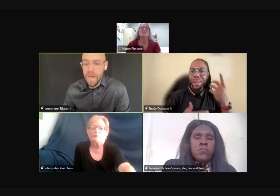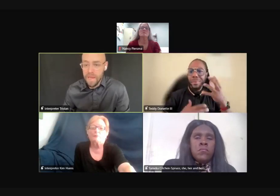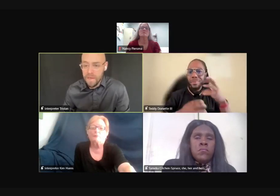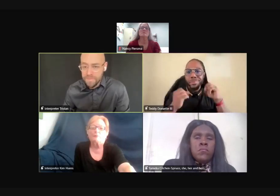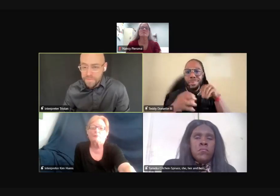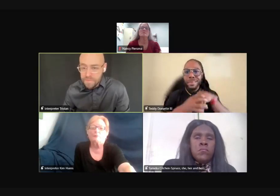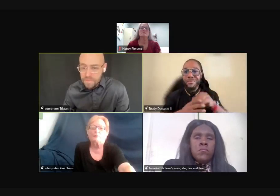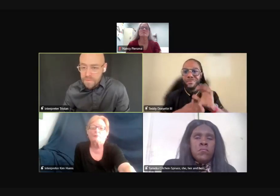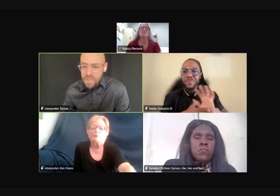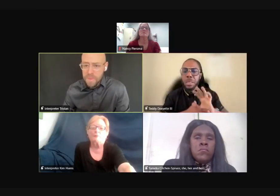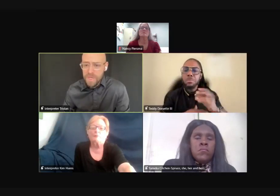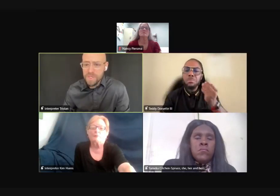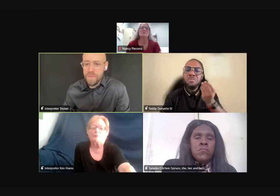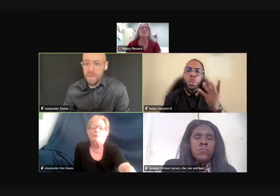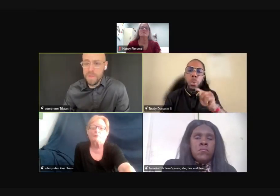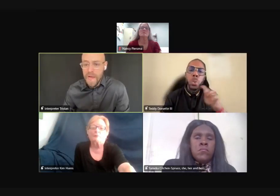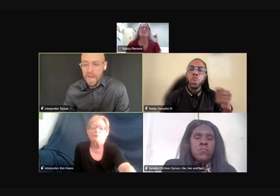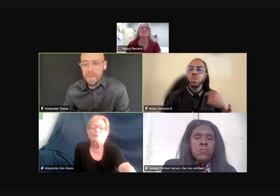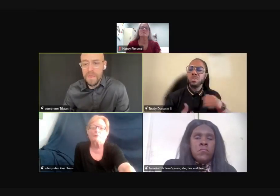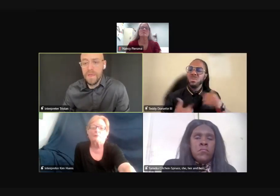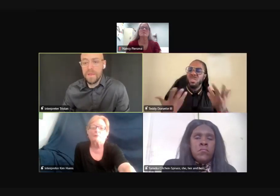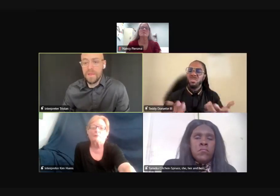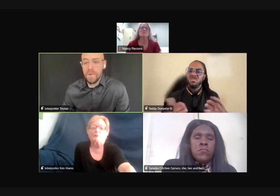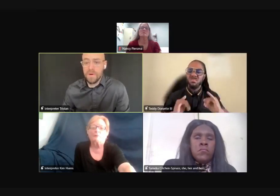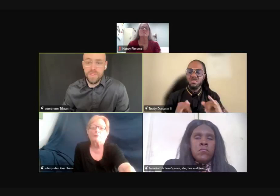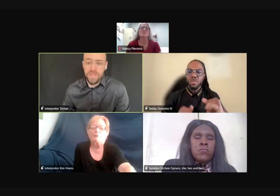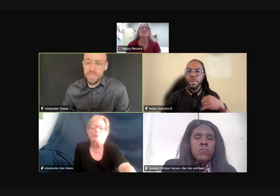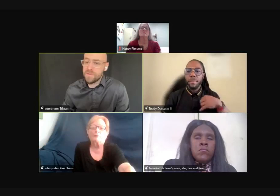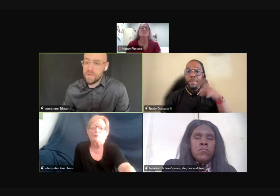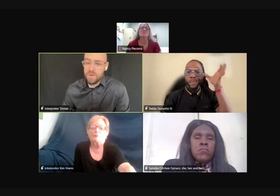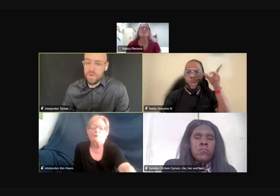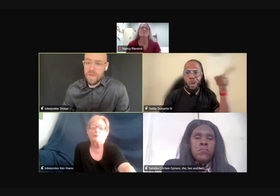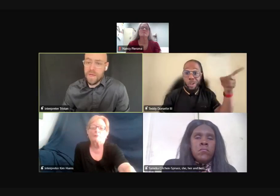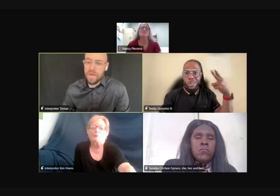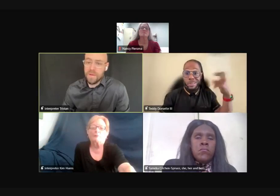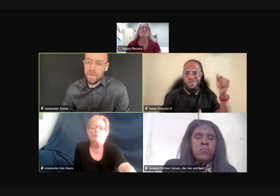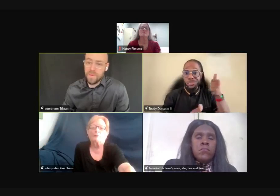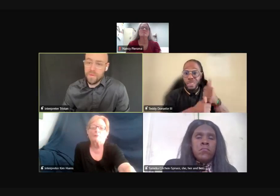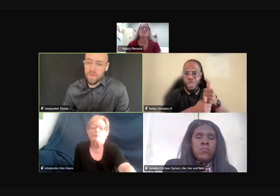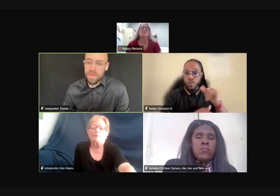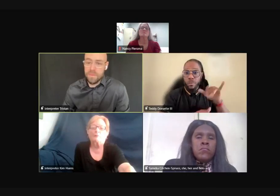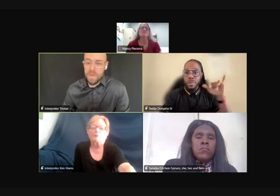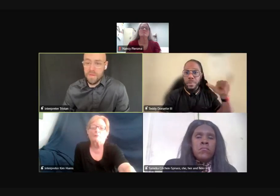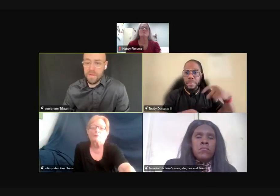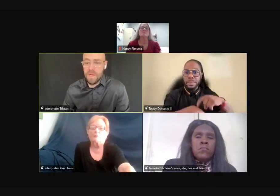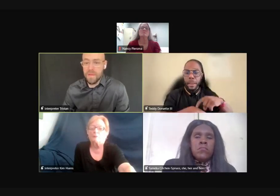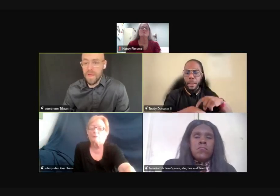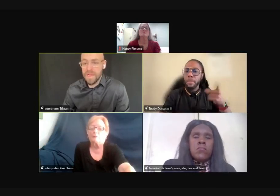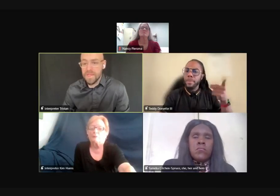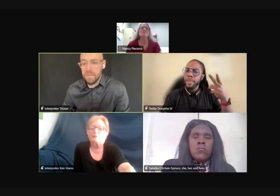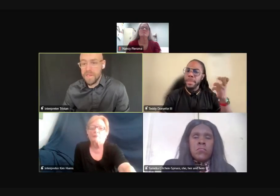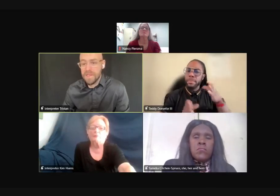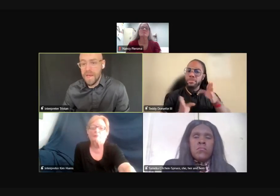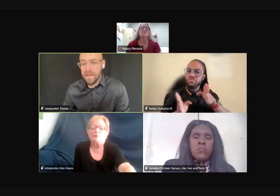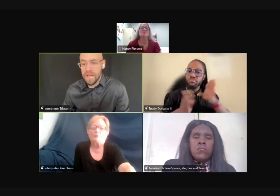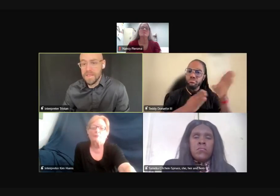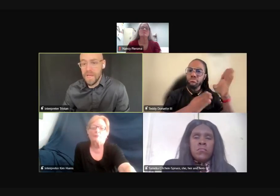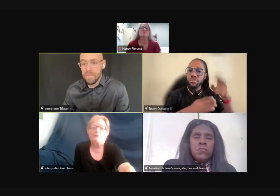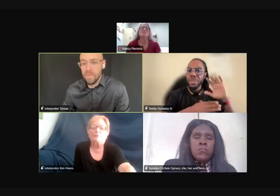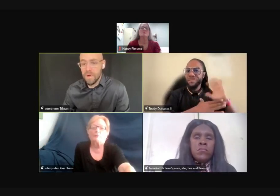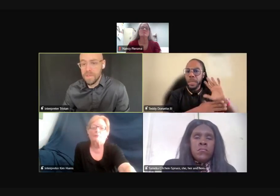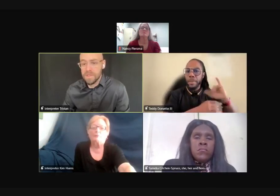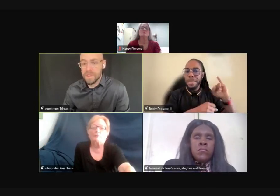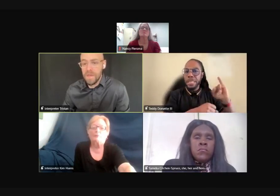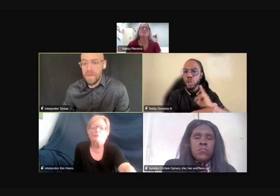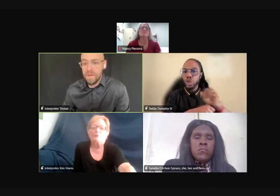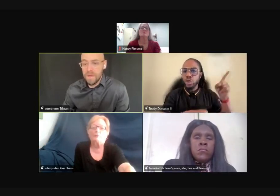yes, but not many, especially who were black. There were just a few who looked like me. And like I said, my dad at that